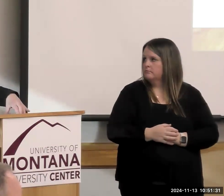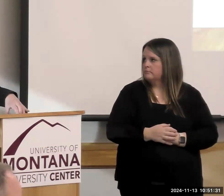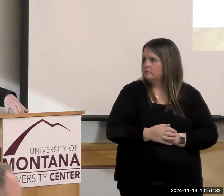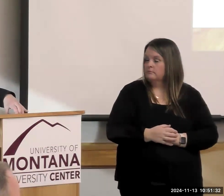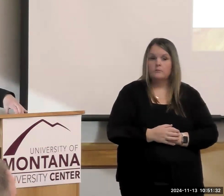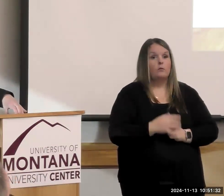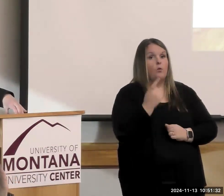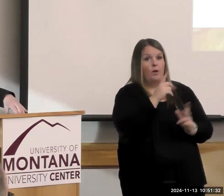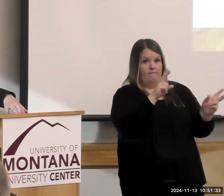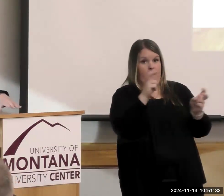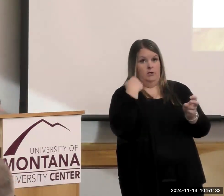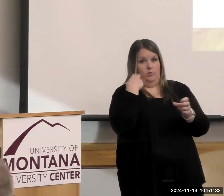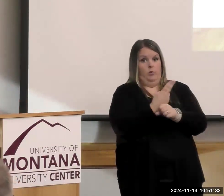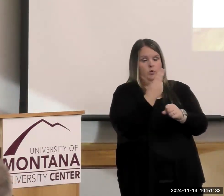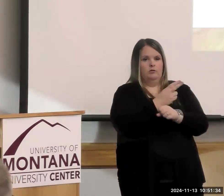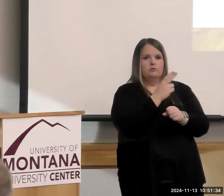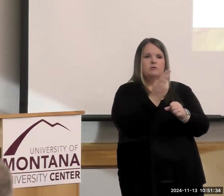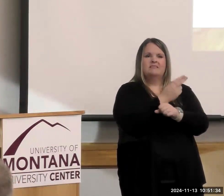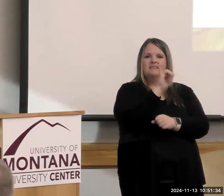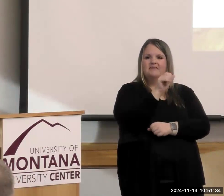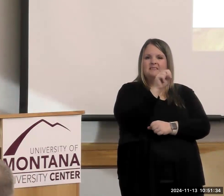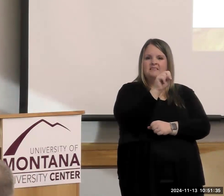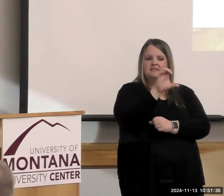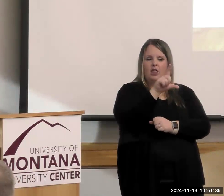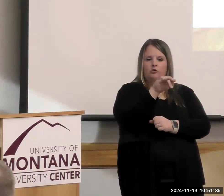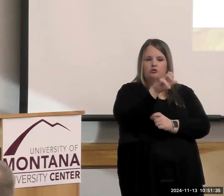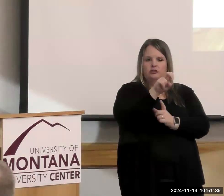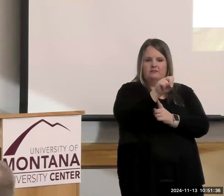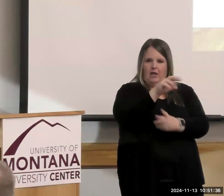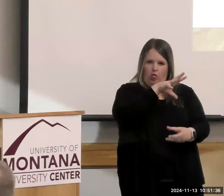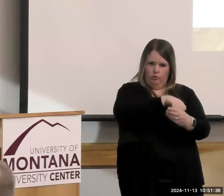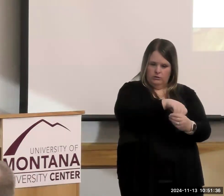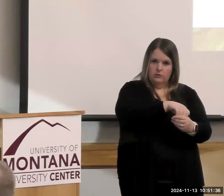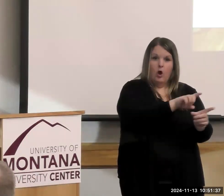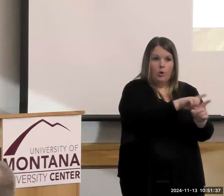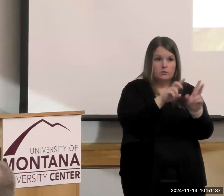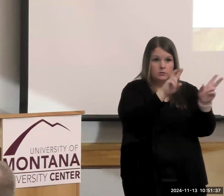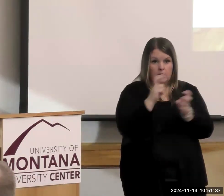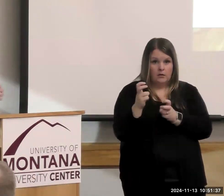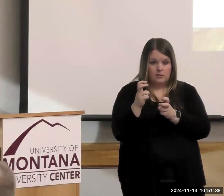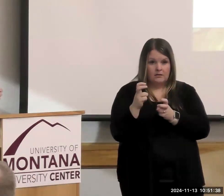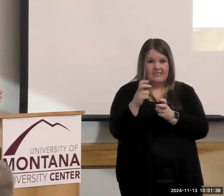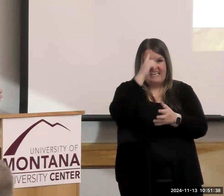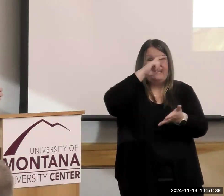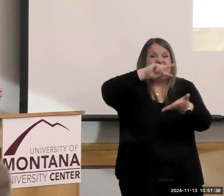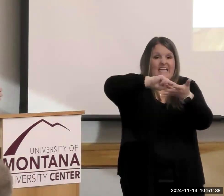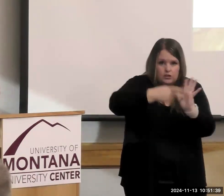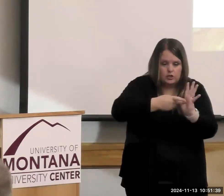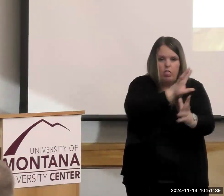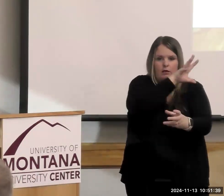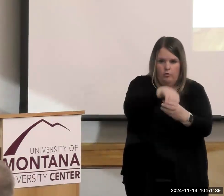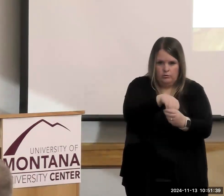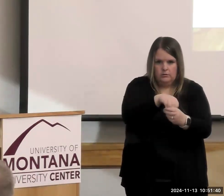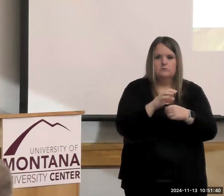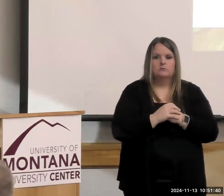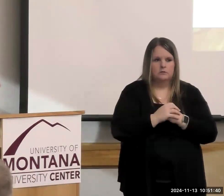we're going to be using. We talk inclusion. But one of the topics that we also want to include is intentional inclusion. And